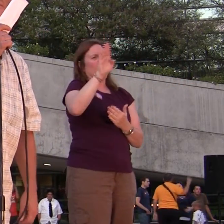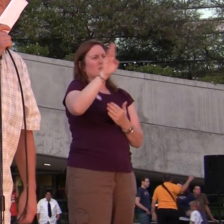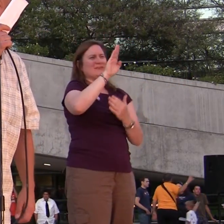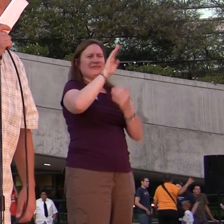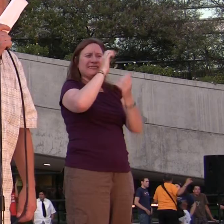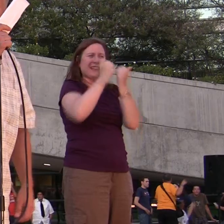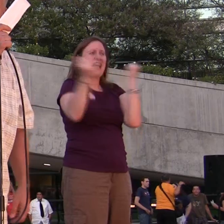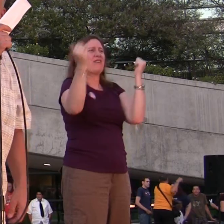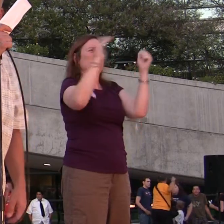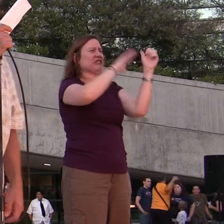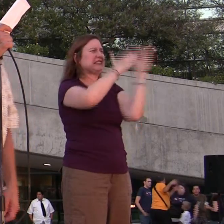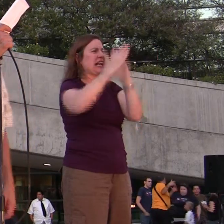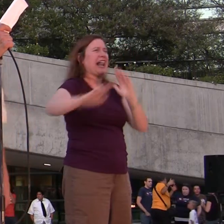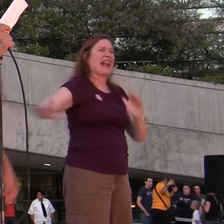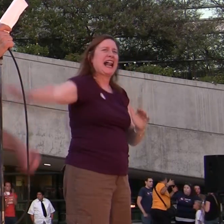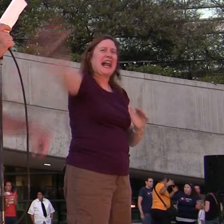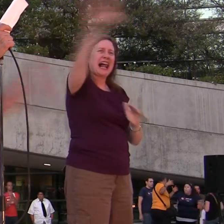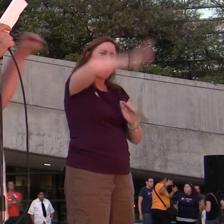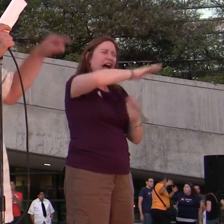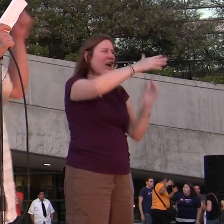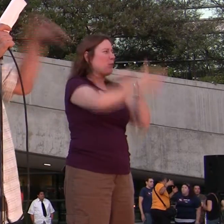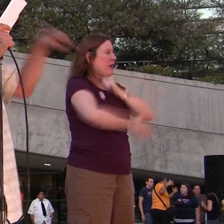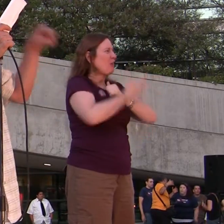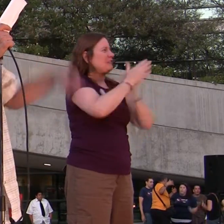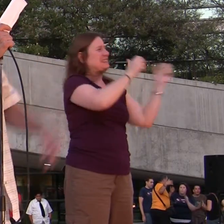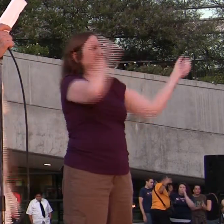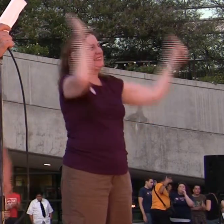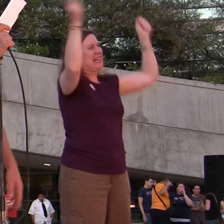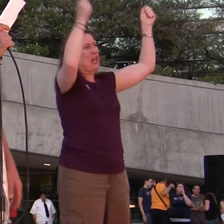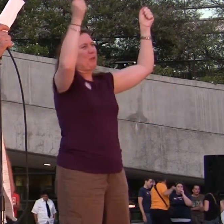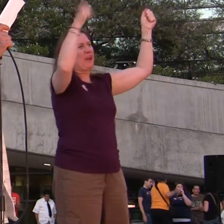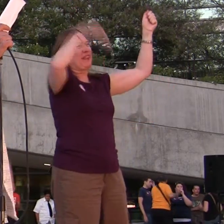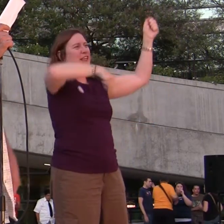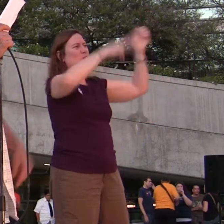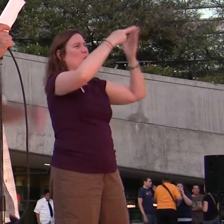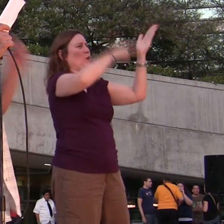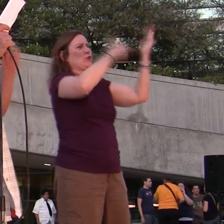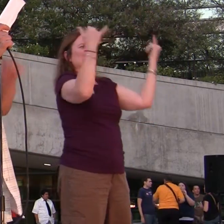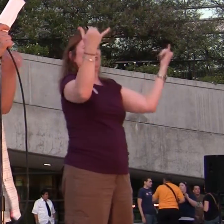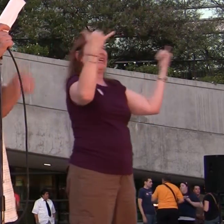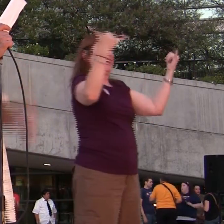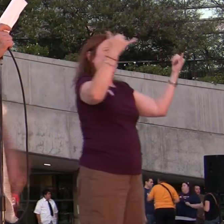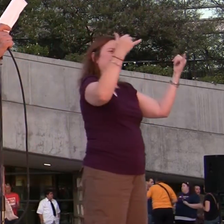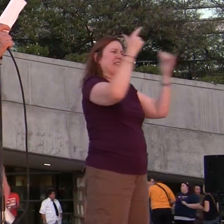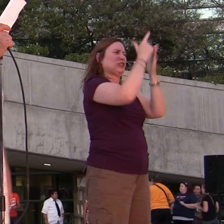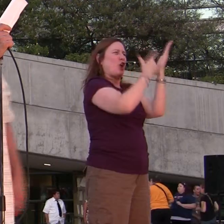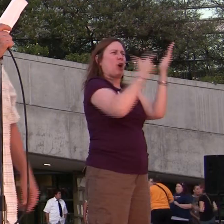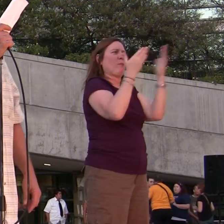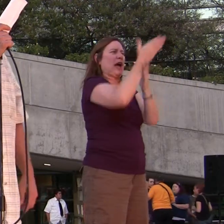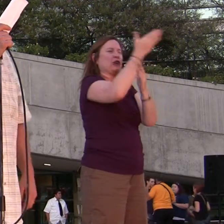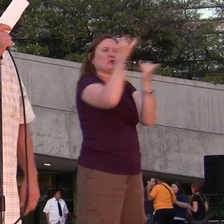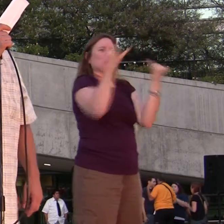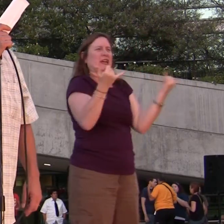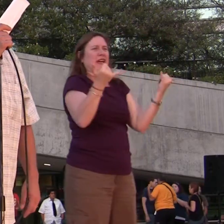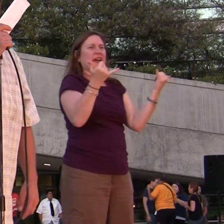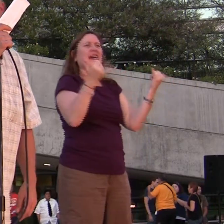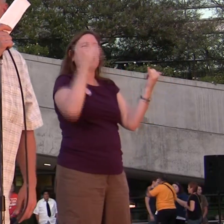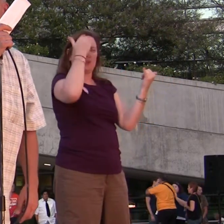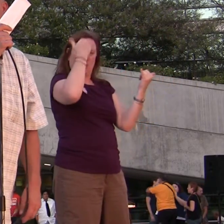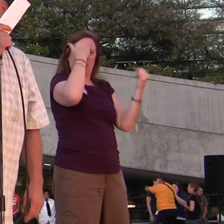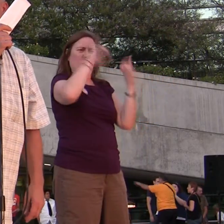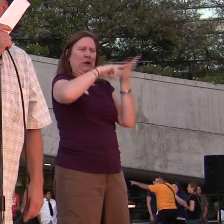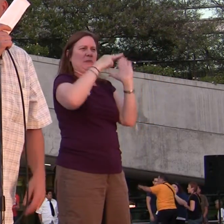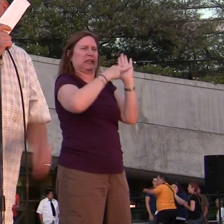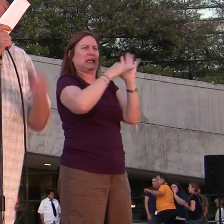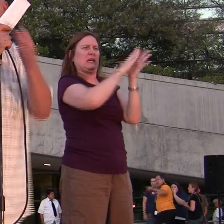Every city across this great country is celebrating the ruling today here in California because they know what it means to be an American and